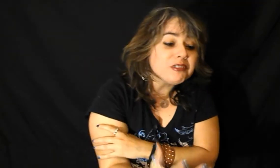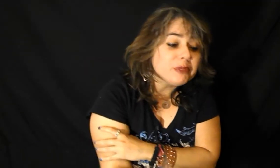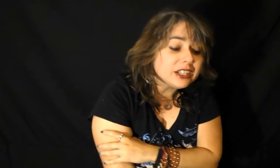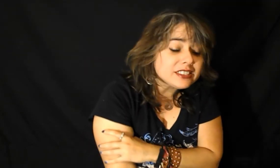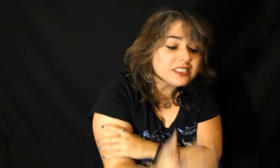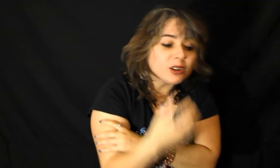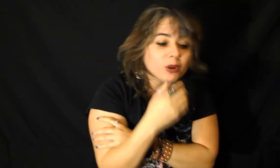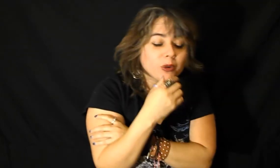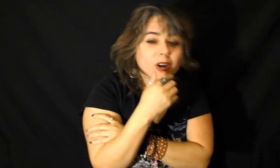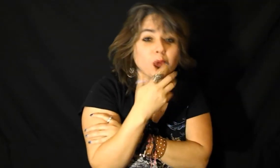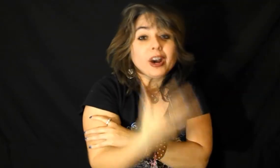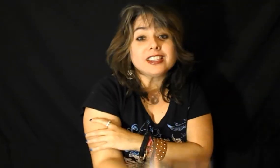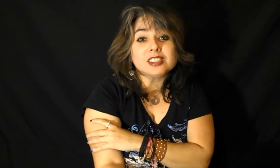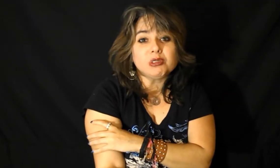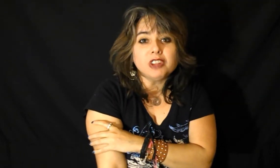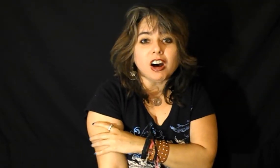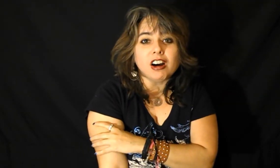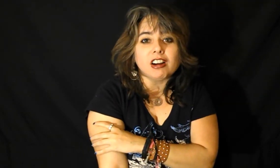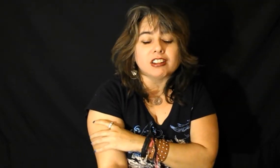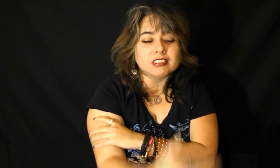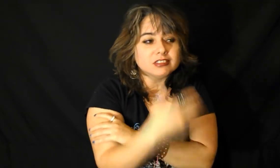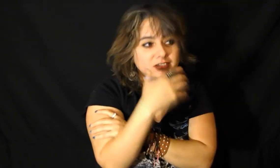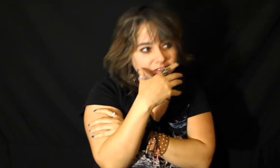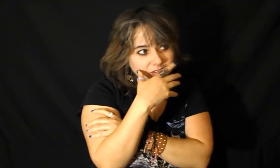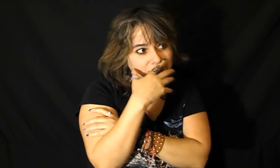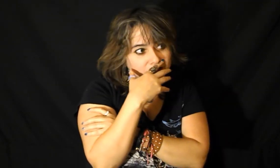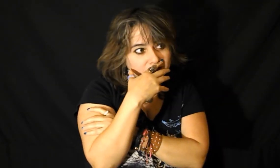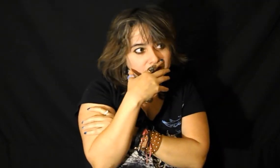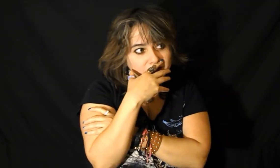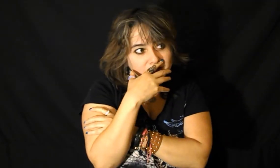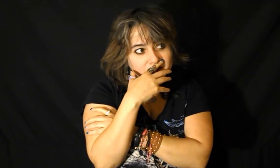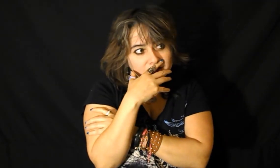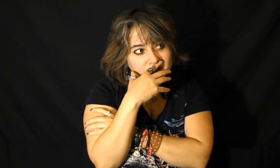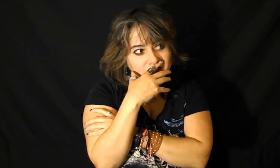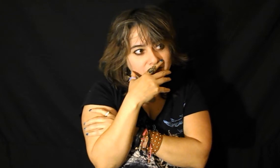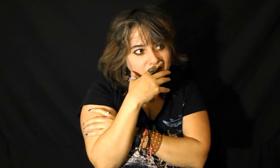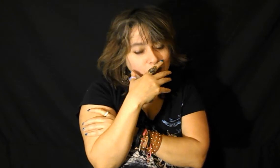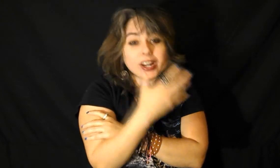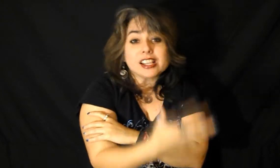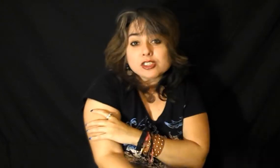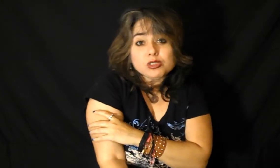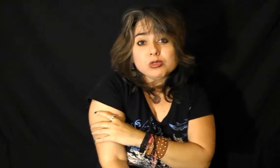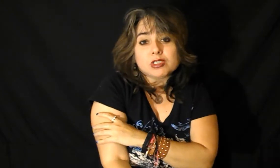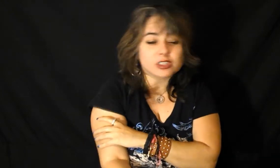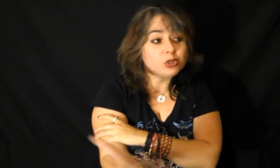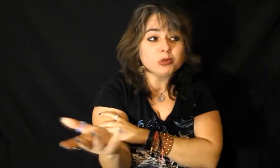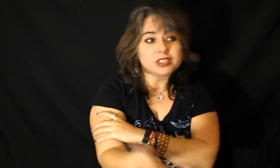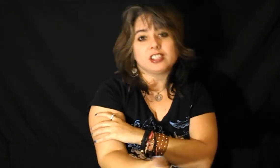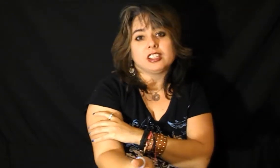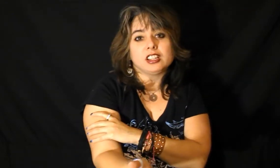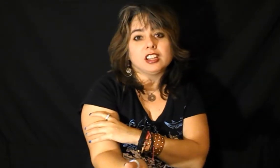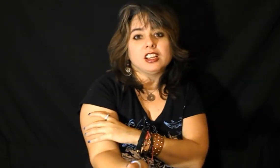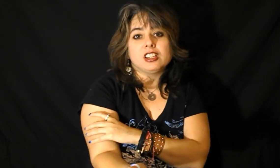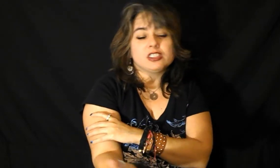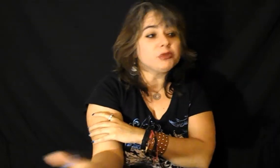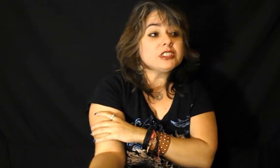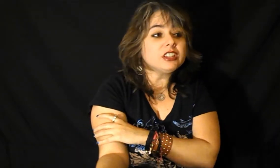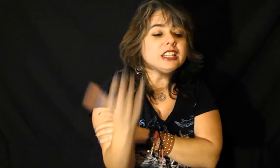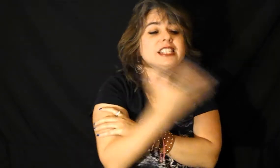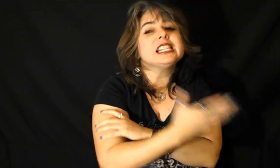months though why so long why not two two is good two is good this